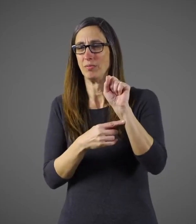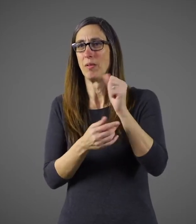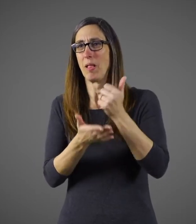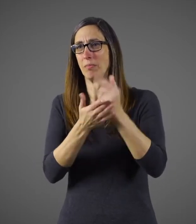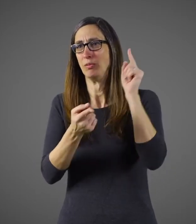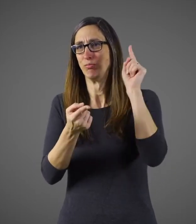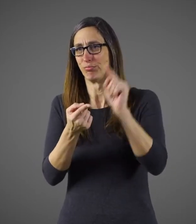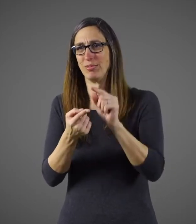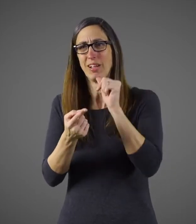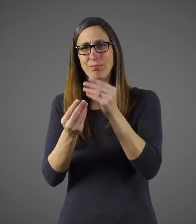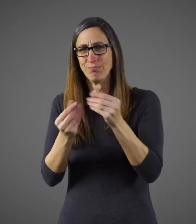cure it.